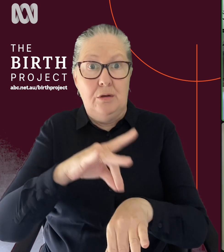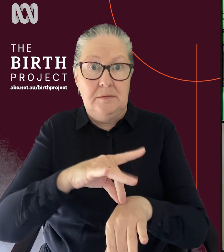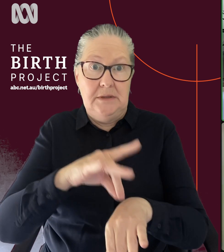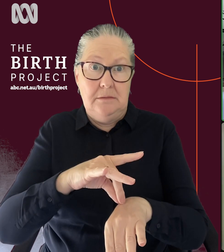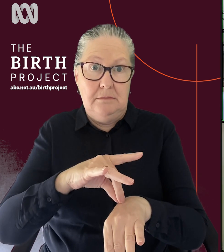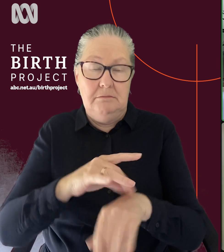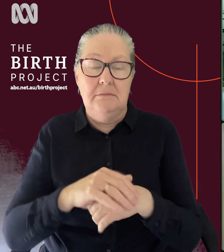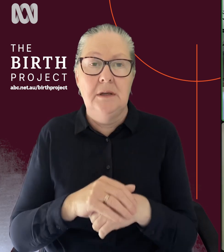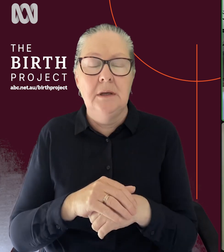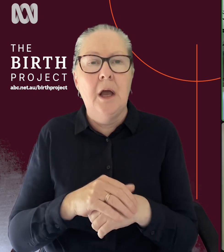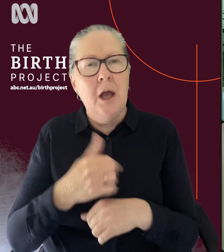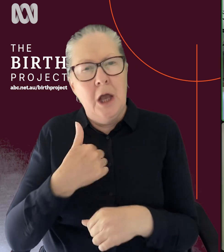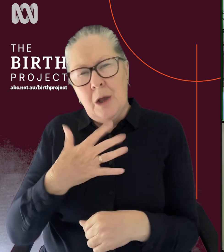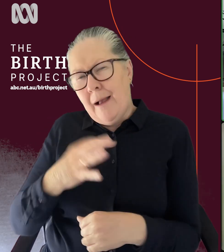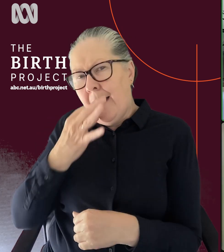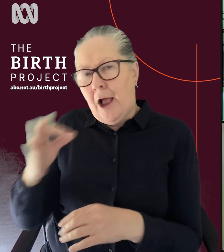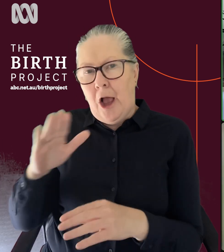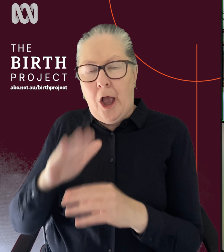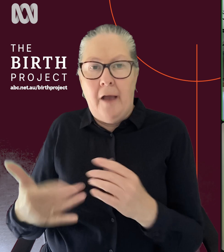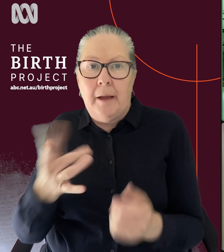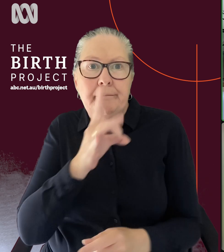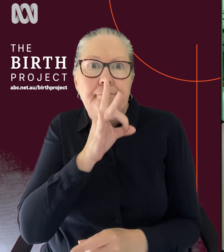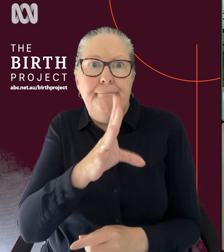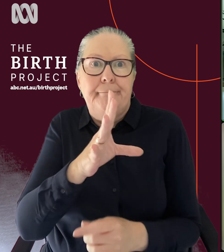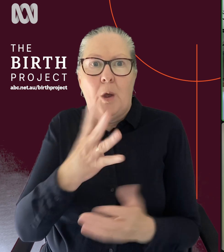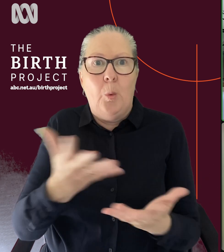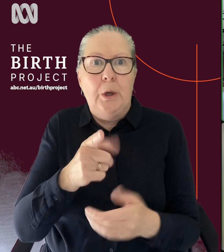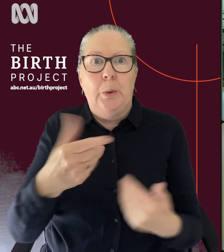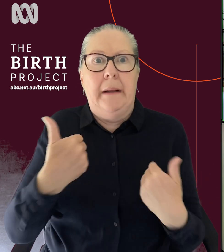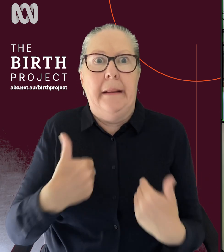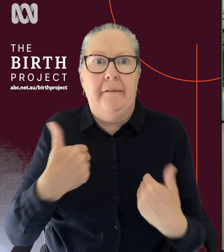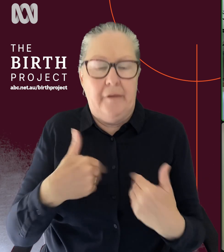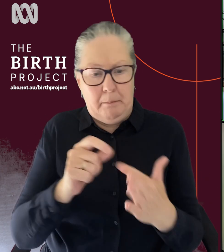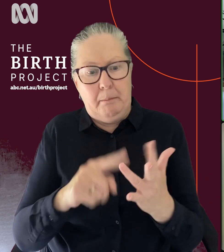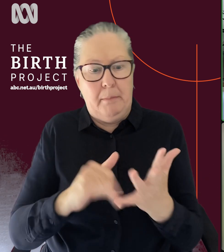idea of the postcode lotto when it comes to midwifery group practice, which is what it's called.